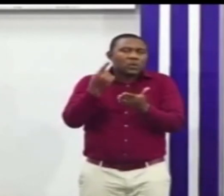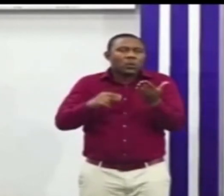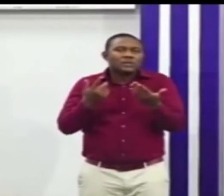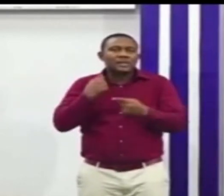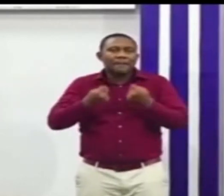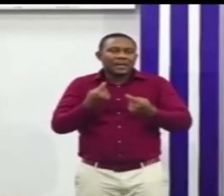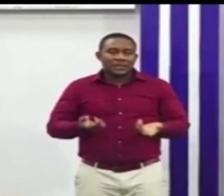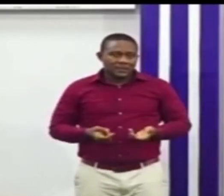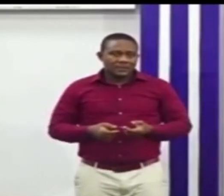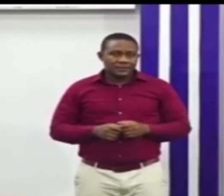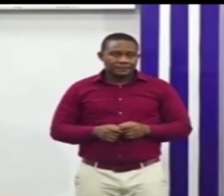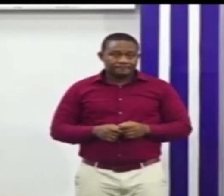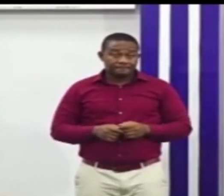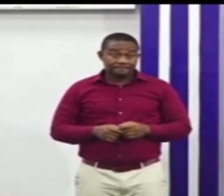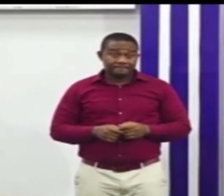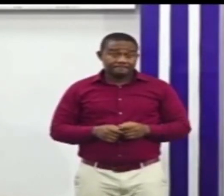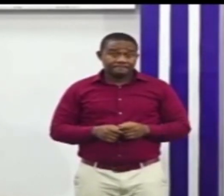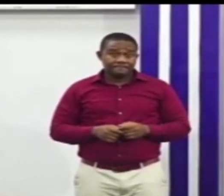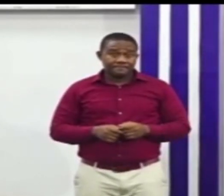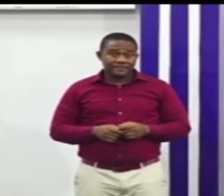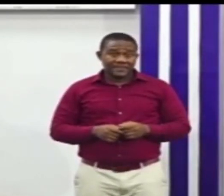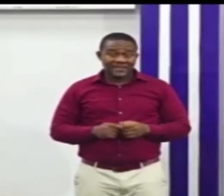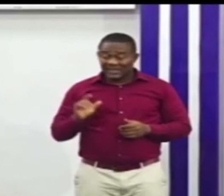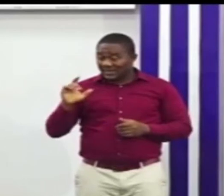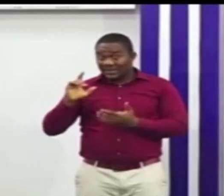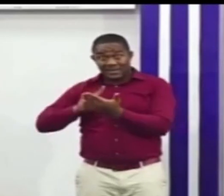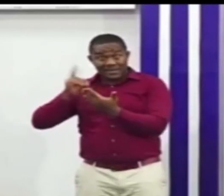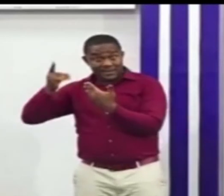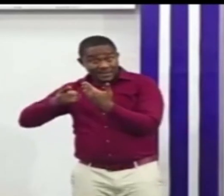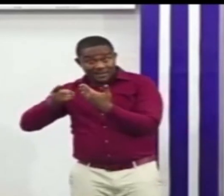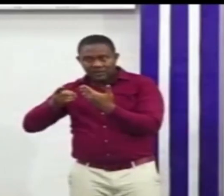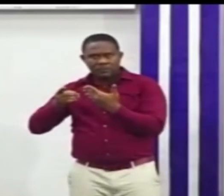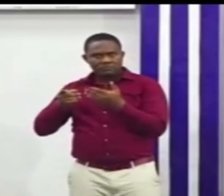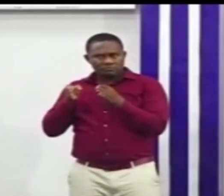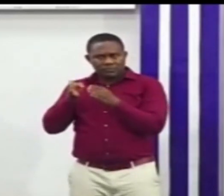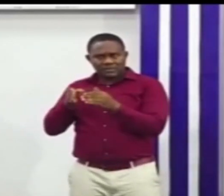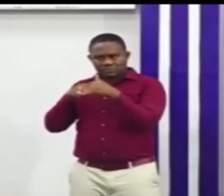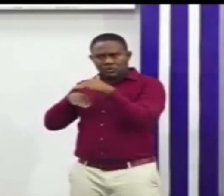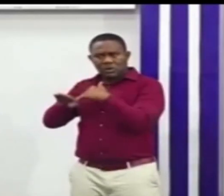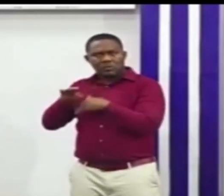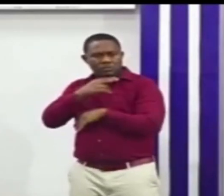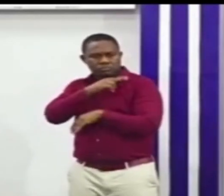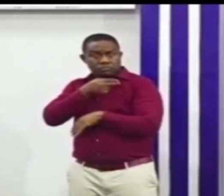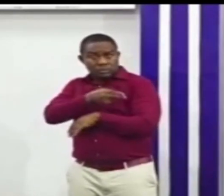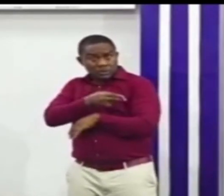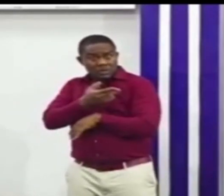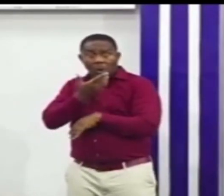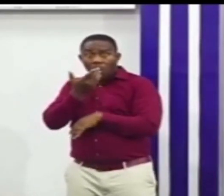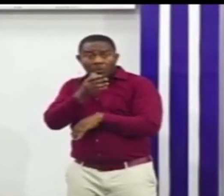it is difficult to get the date the person reported to facility and also